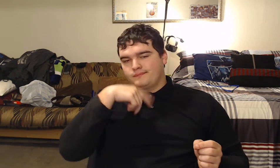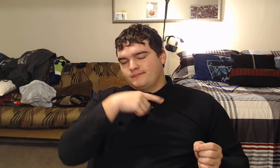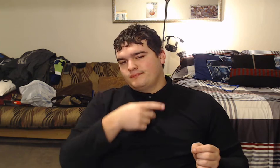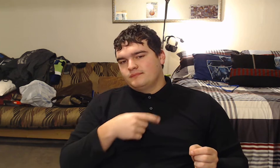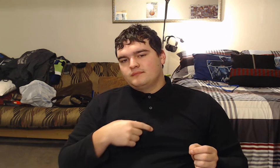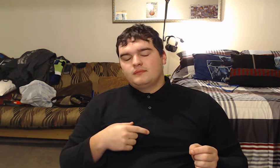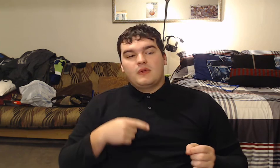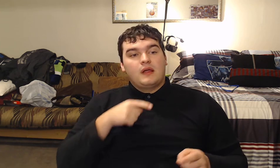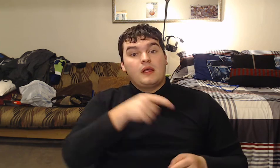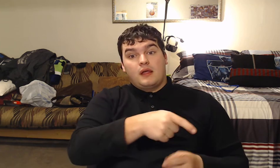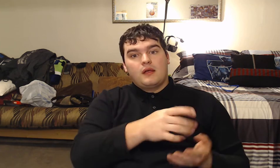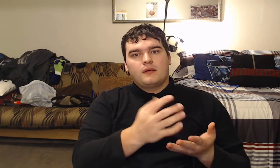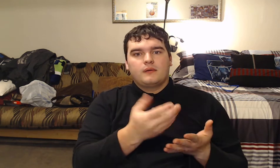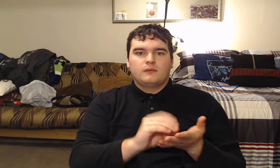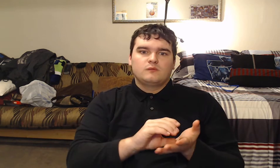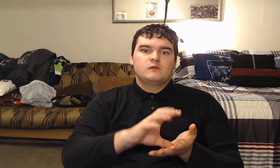The end of this paragraph.